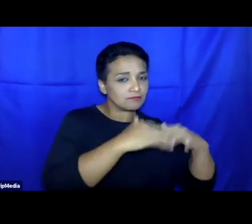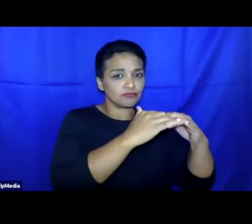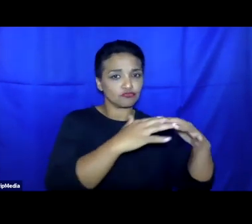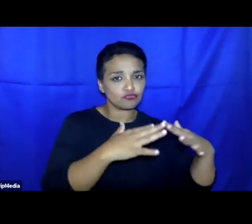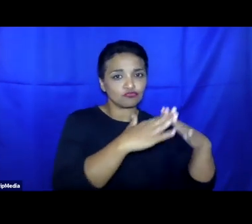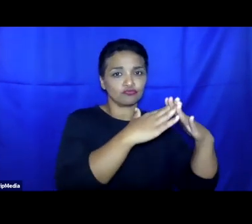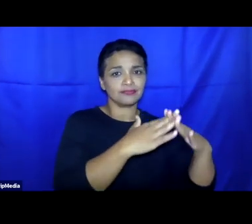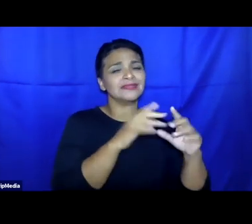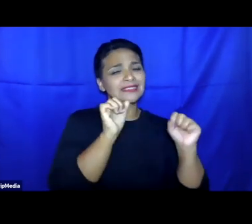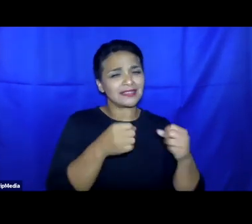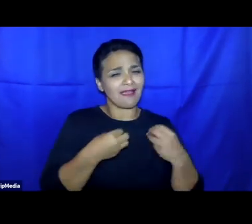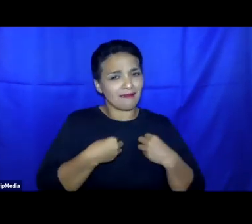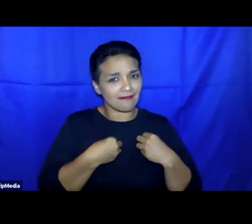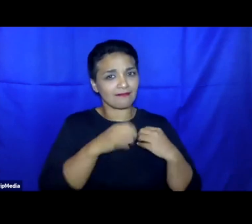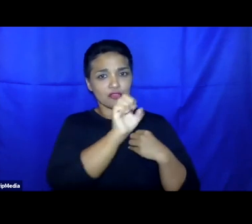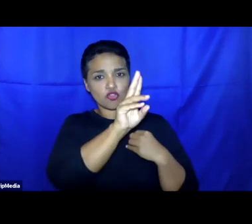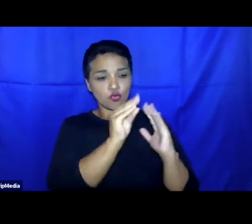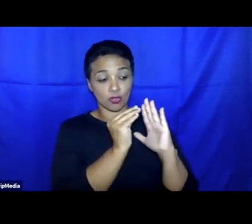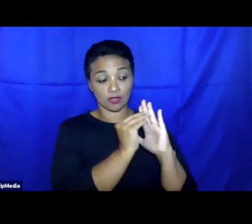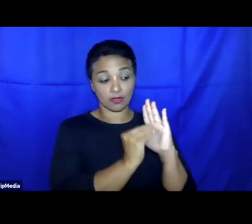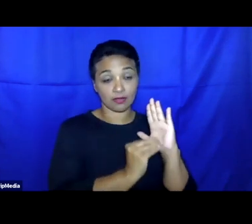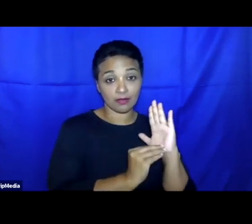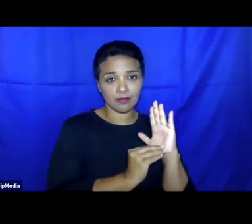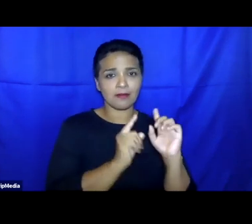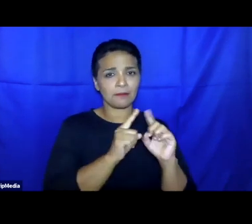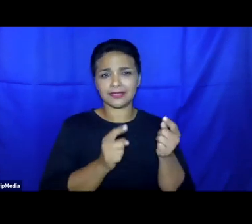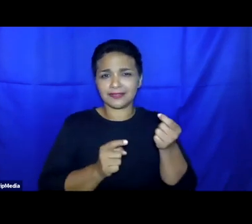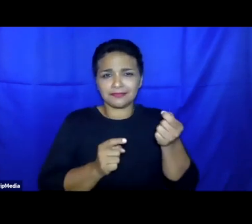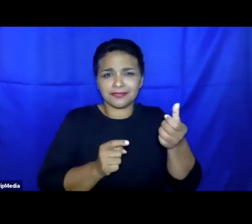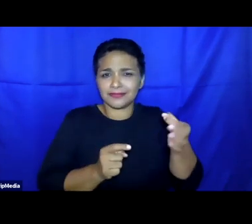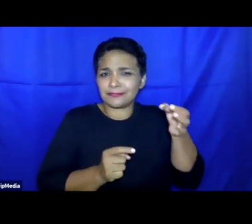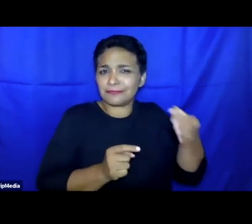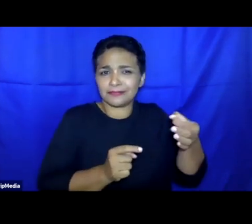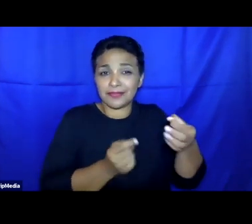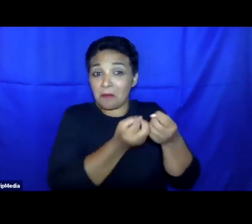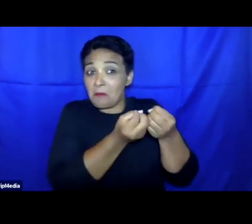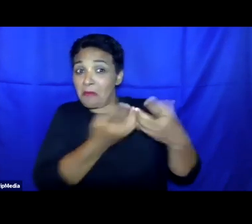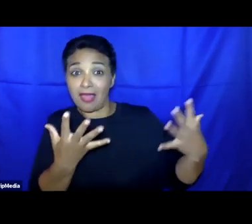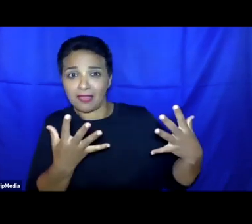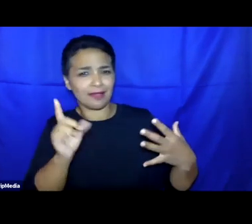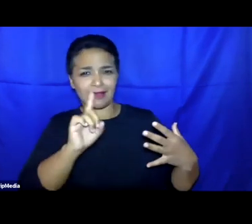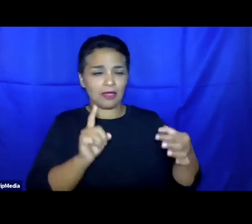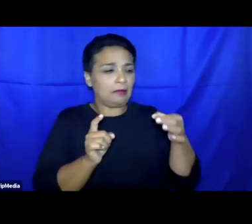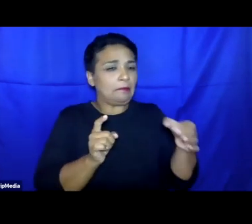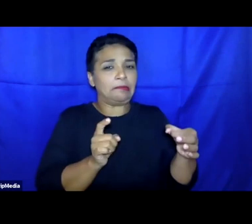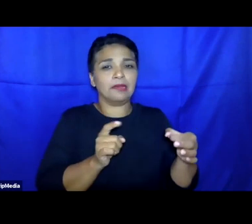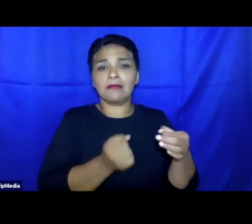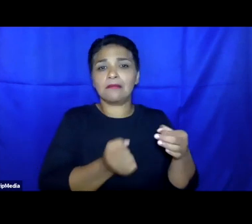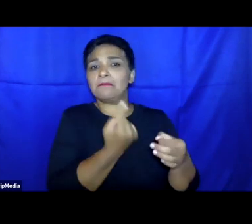arrangements arrangements, they remain relatively small in scale, and often ad hoc in nature. And moreover, we see this